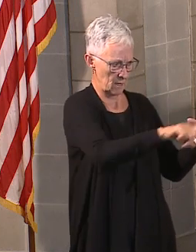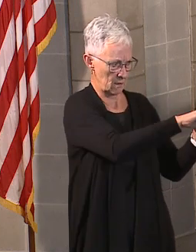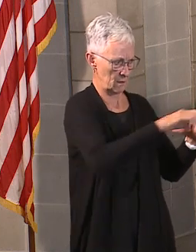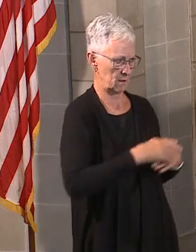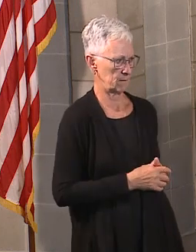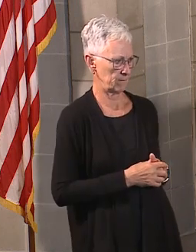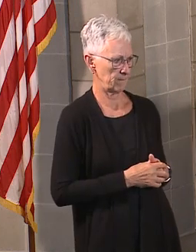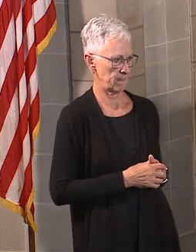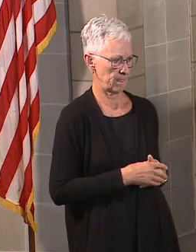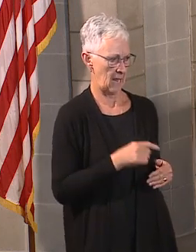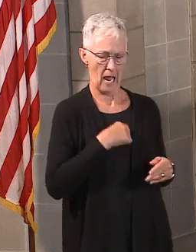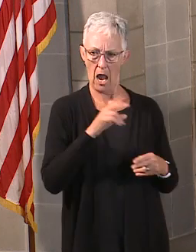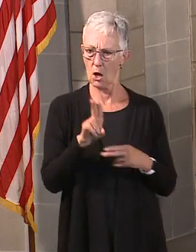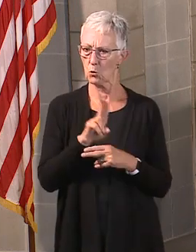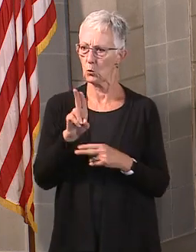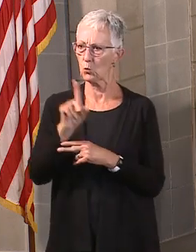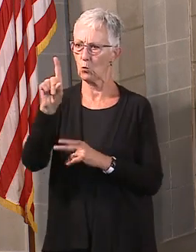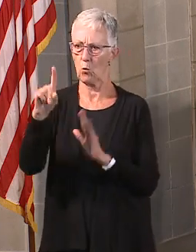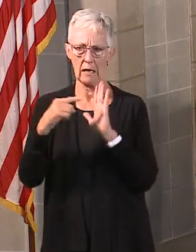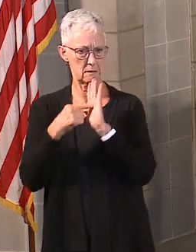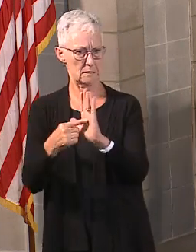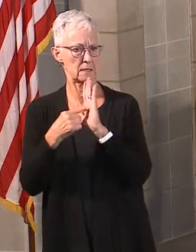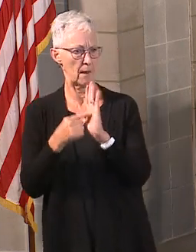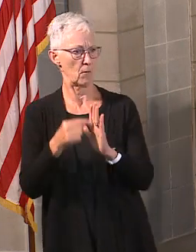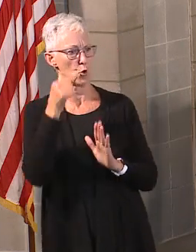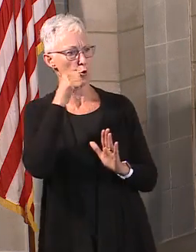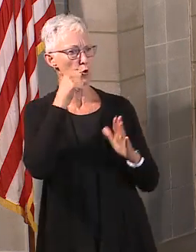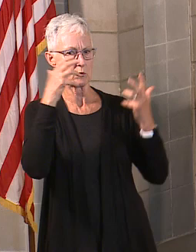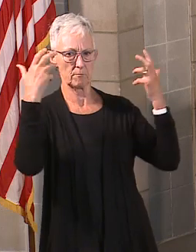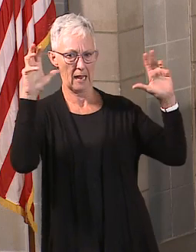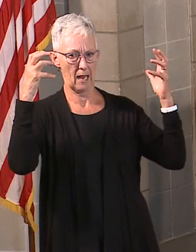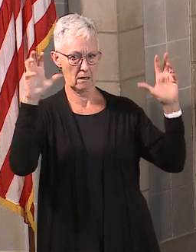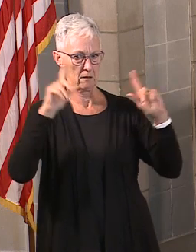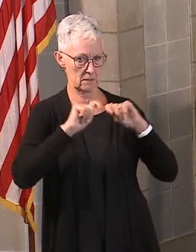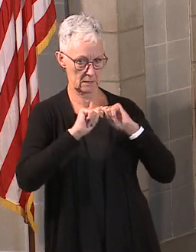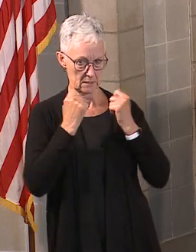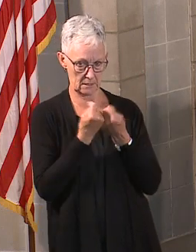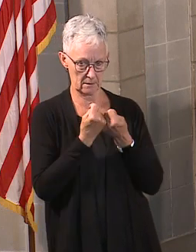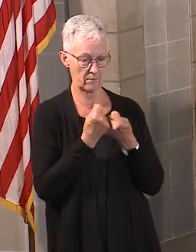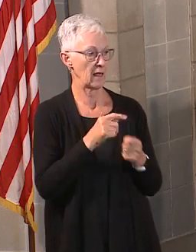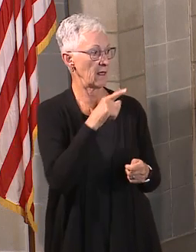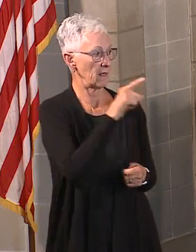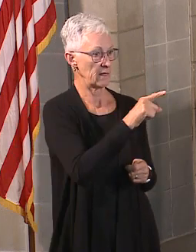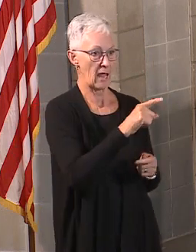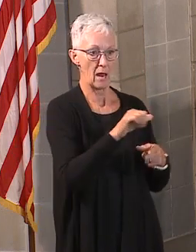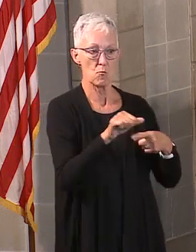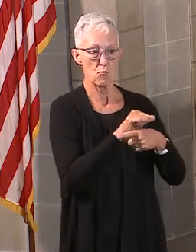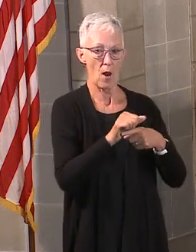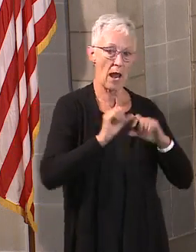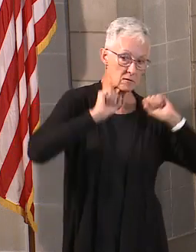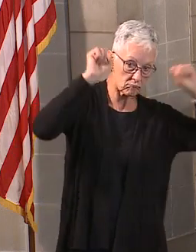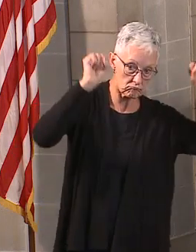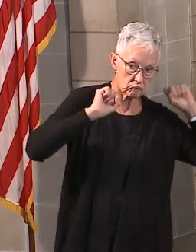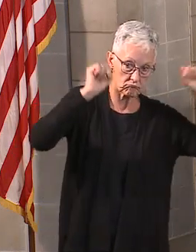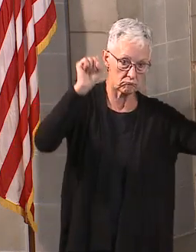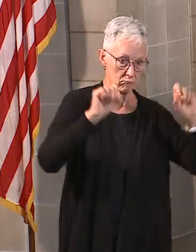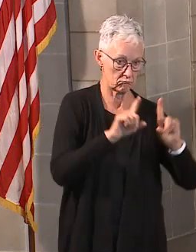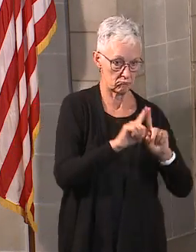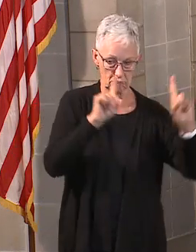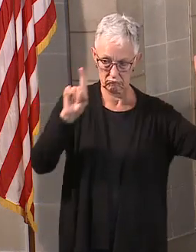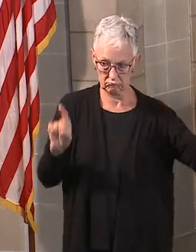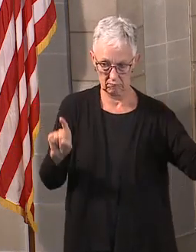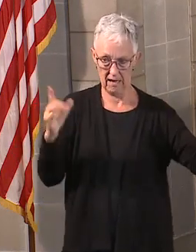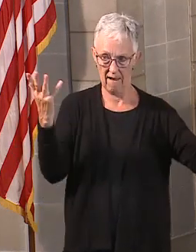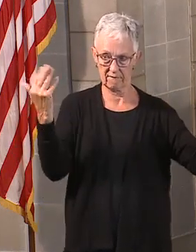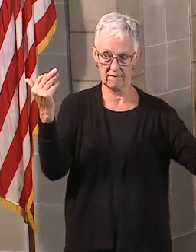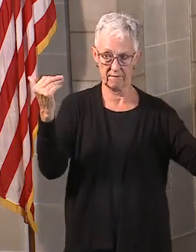girls' basketball team where they were doing conditioning, and they were doing the conditioning 15 feet apart, and one of the young ladies came down with coronavirus,